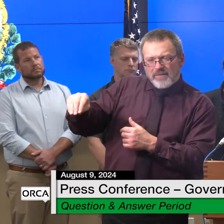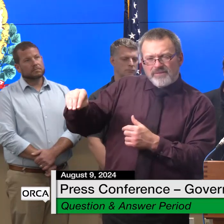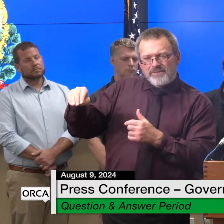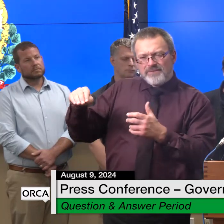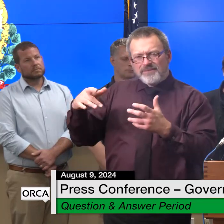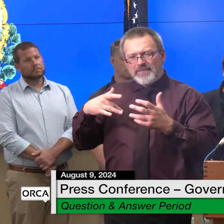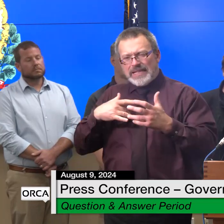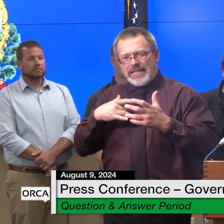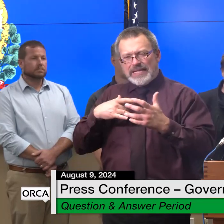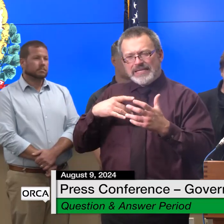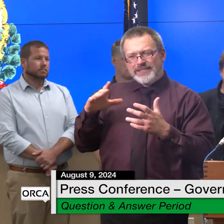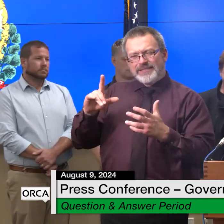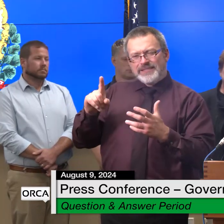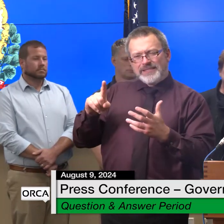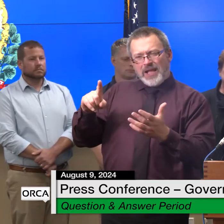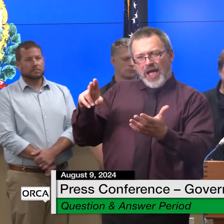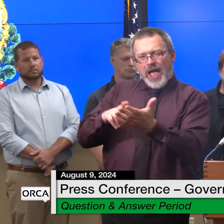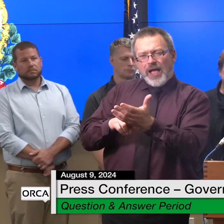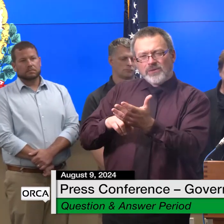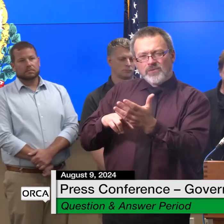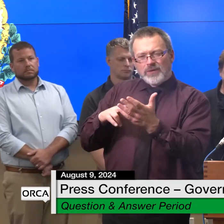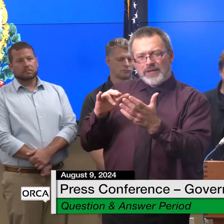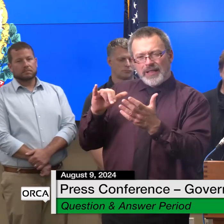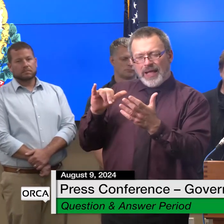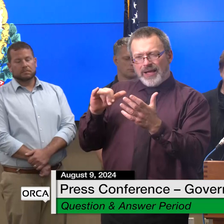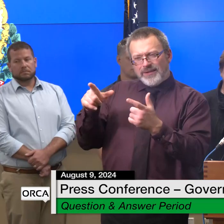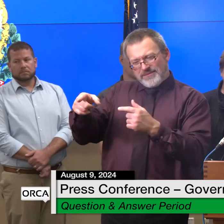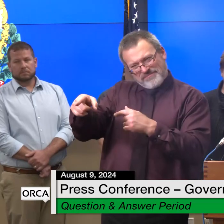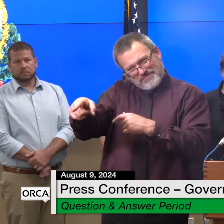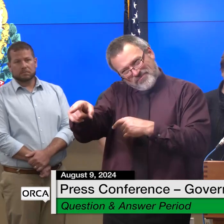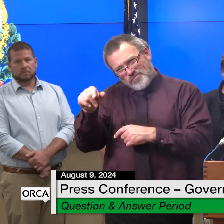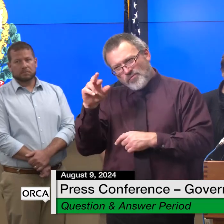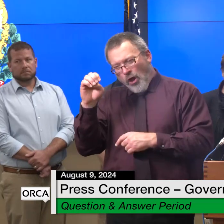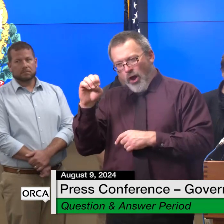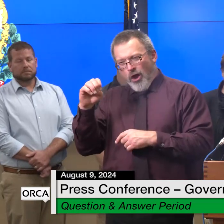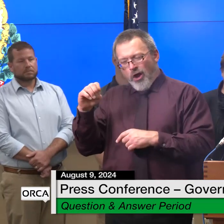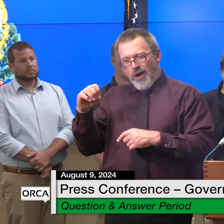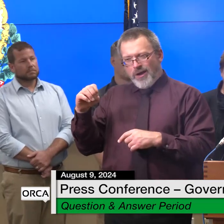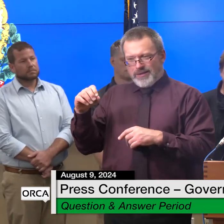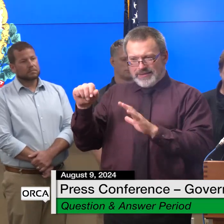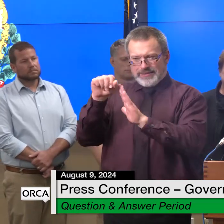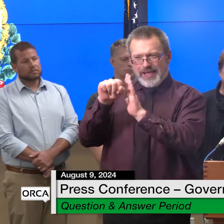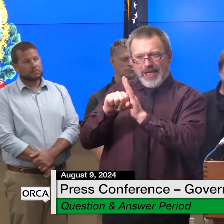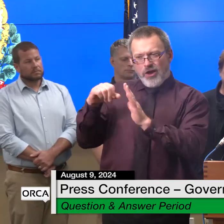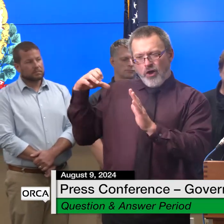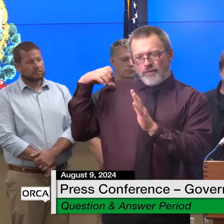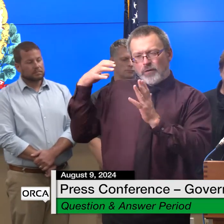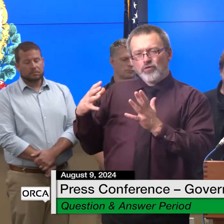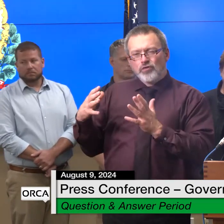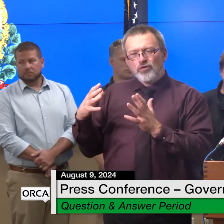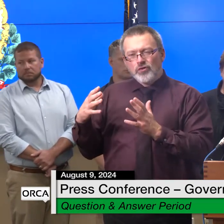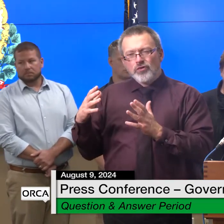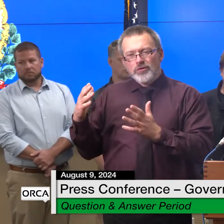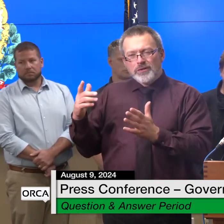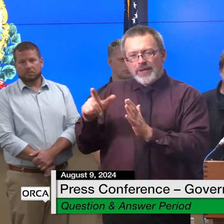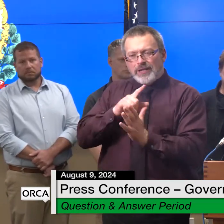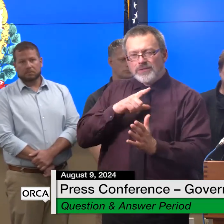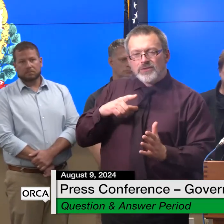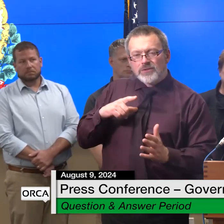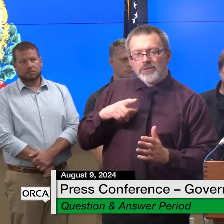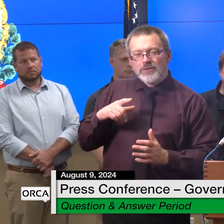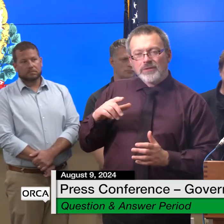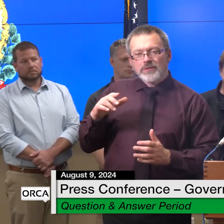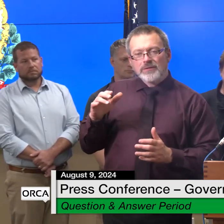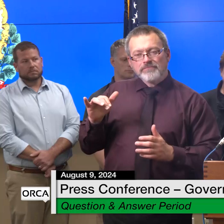so there's not a great deal of oversight and that goes for any constitutional office whether it's the